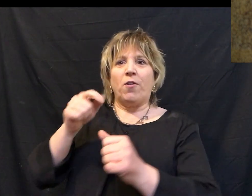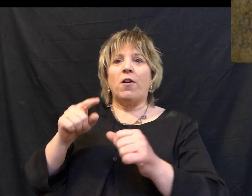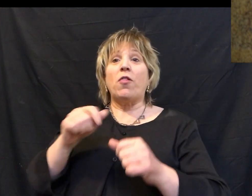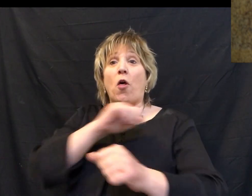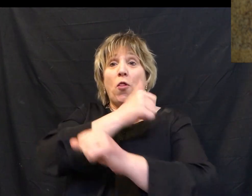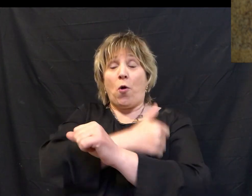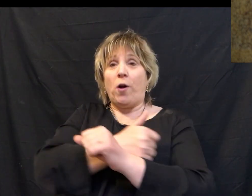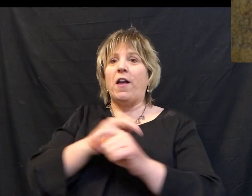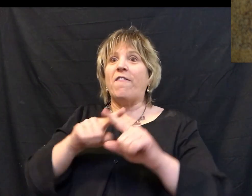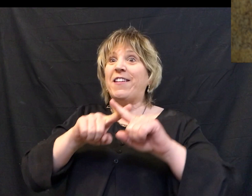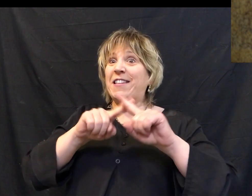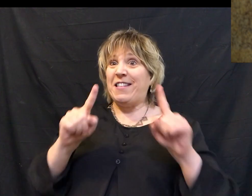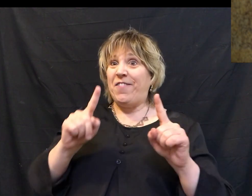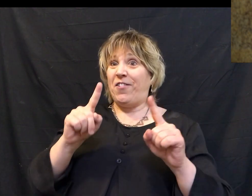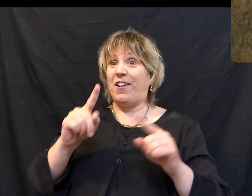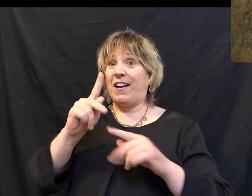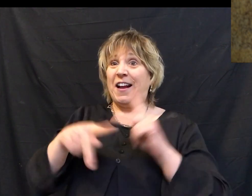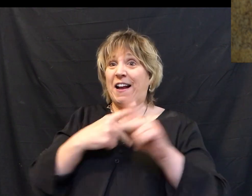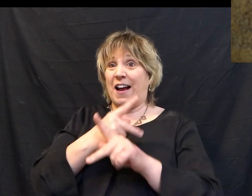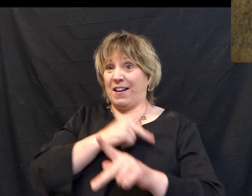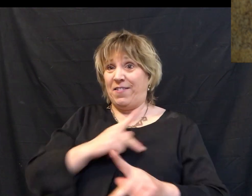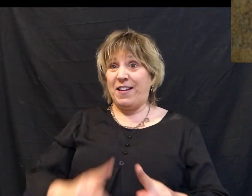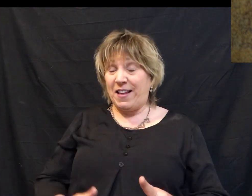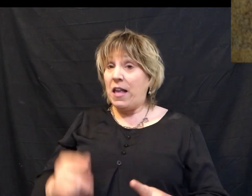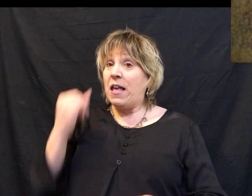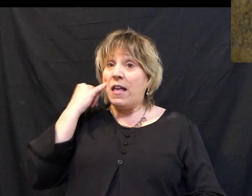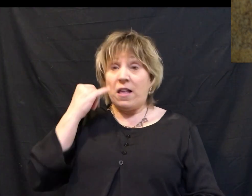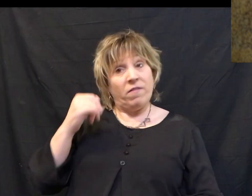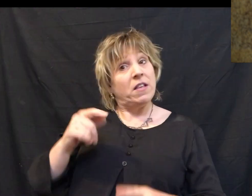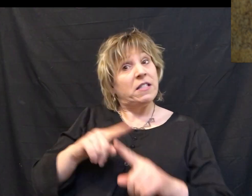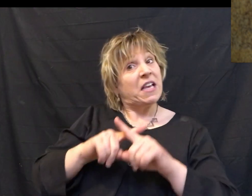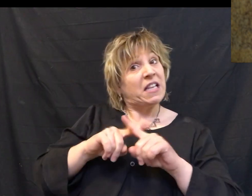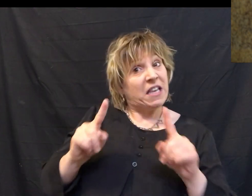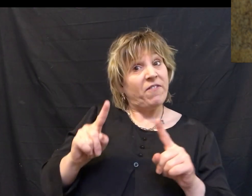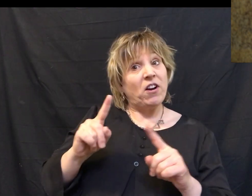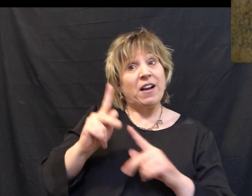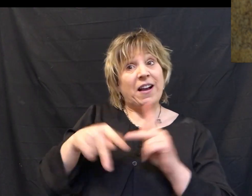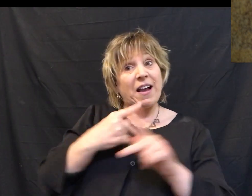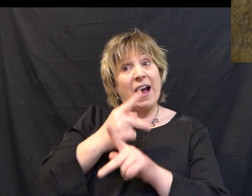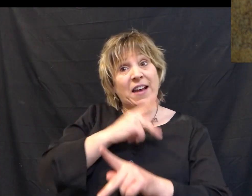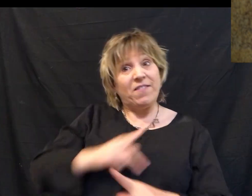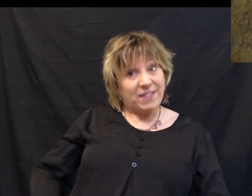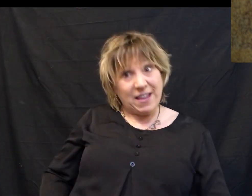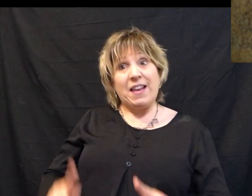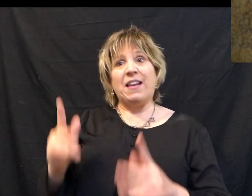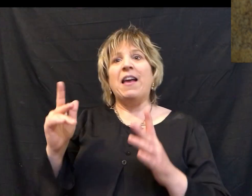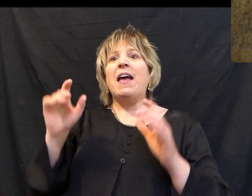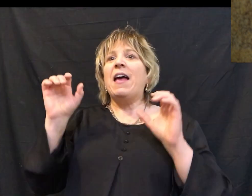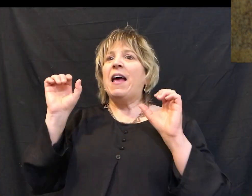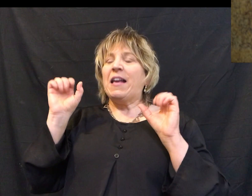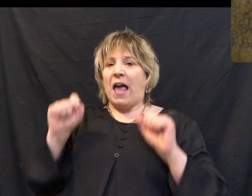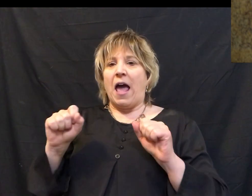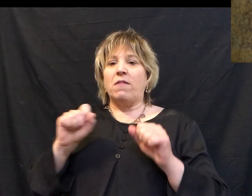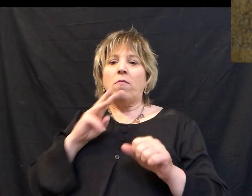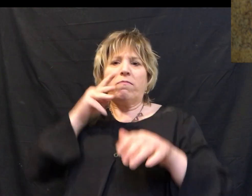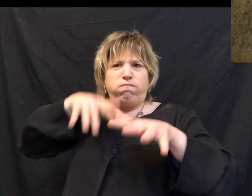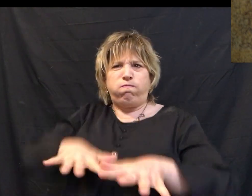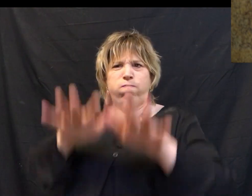different kind of king. And let me encourage you on this today, ladies and gentlemen. If this different kind of king can calm a raging